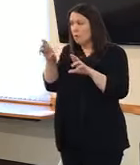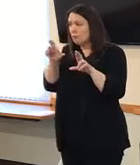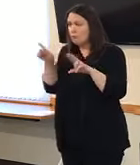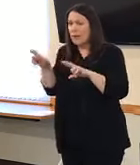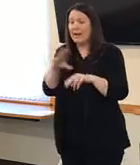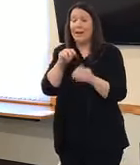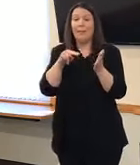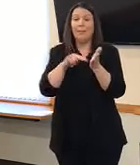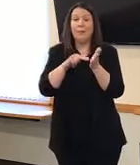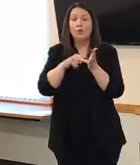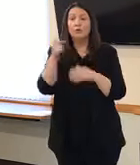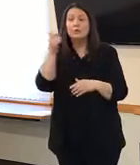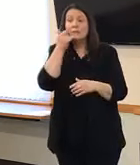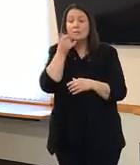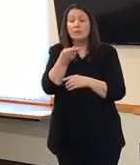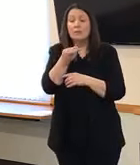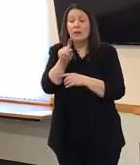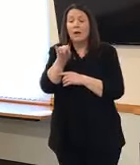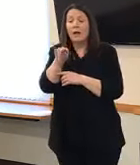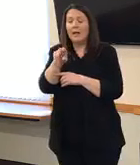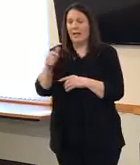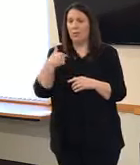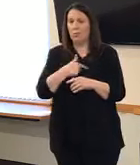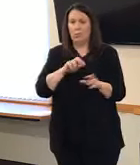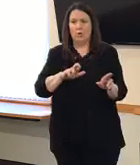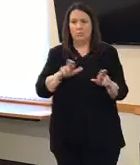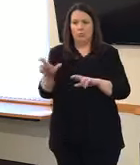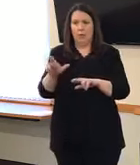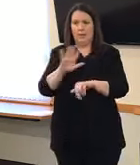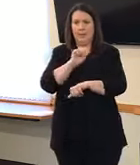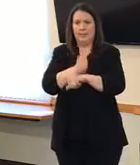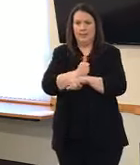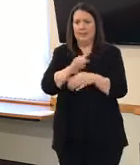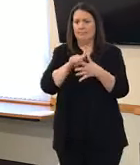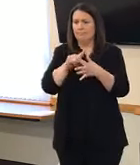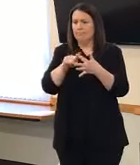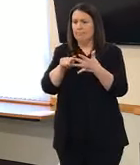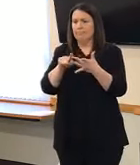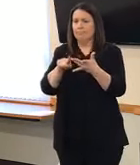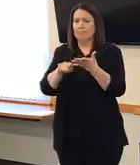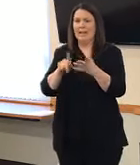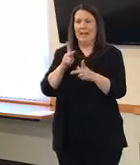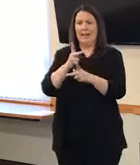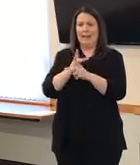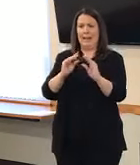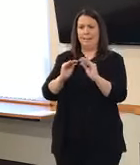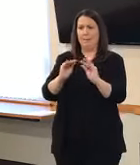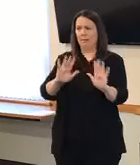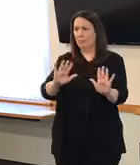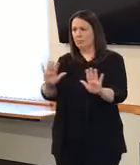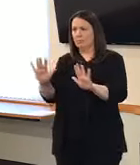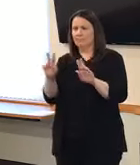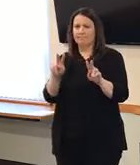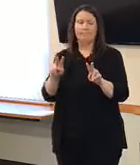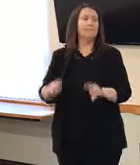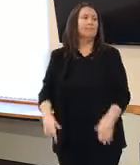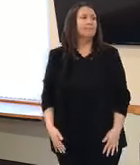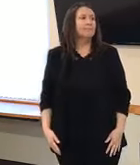triage program, all of those were put into place to really keep our capacity at bay. I think the